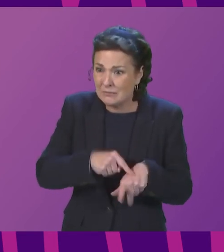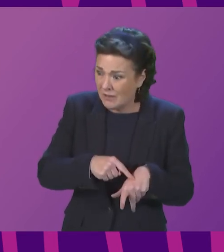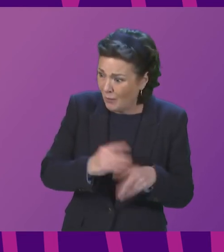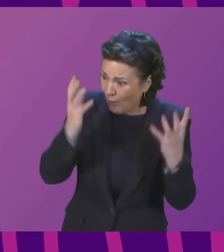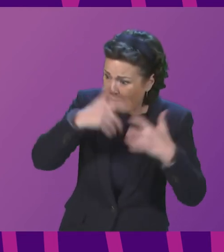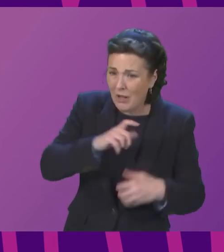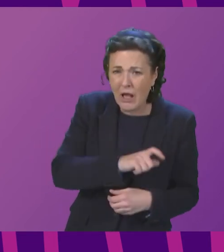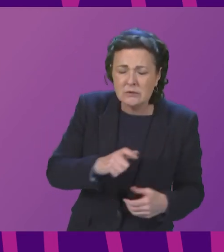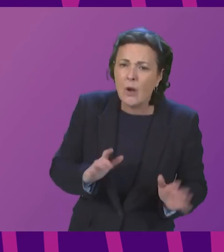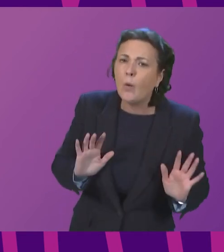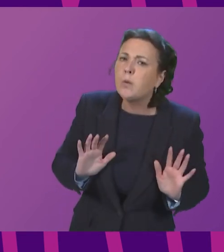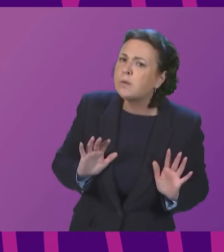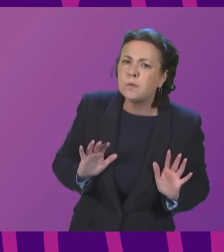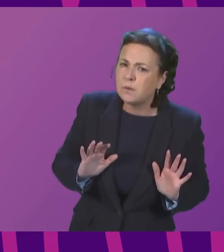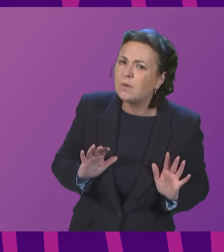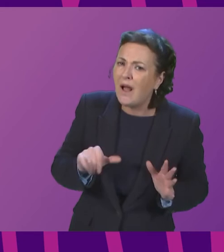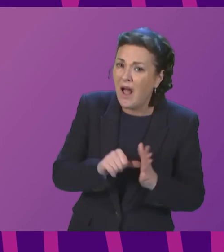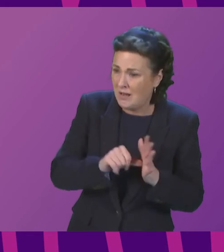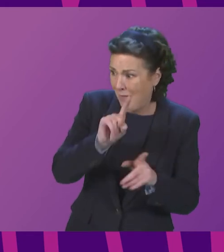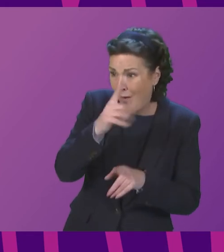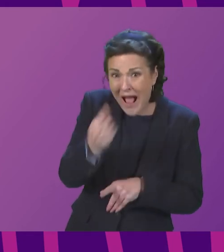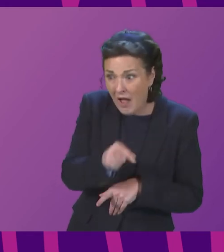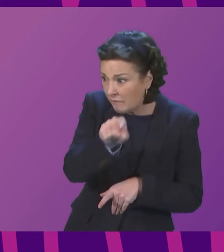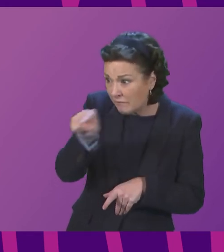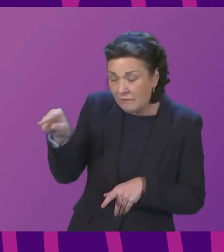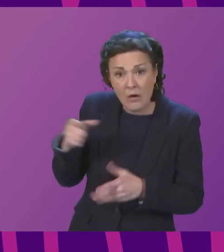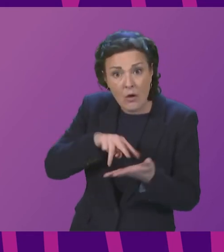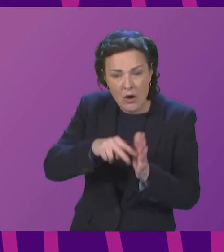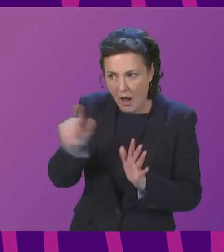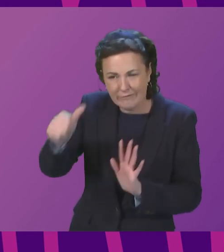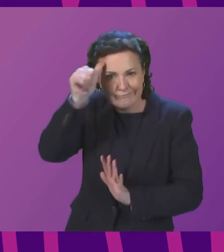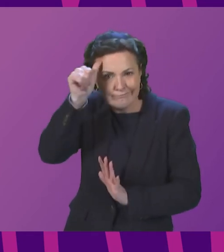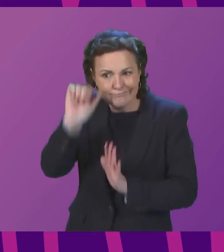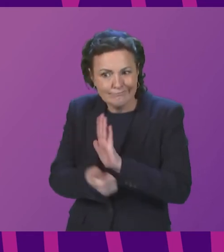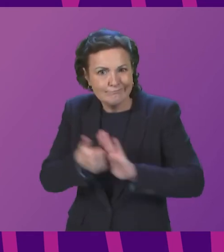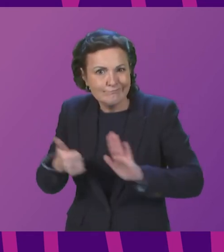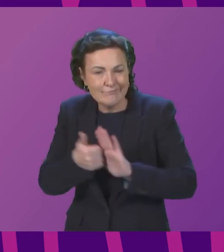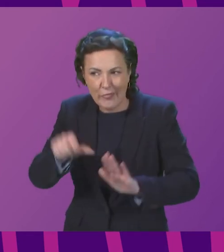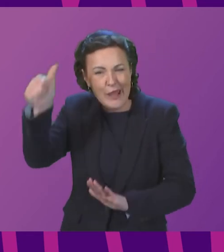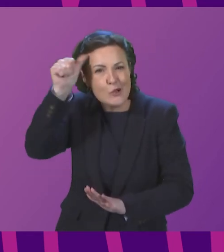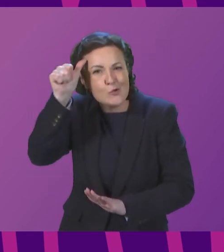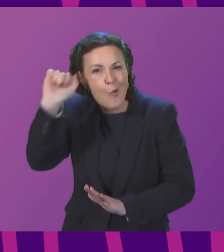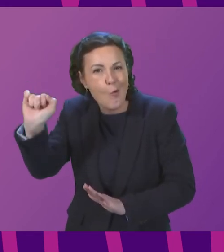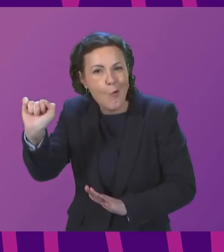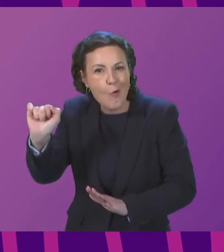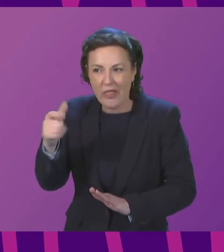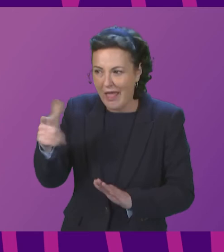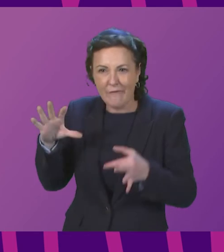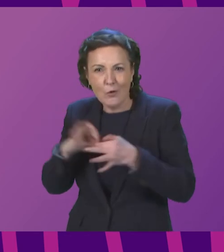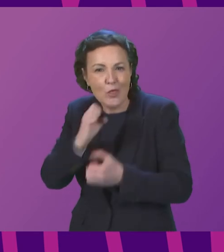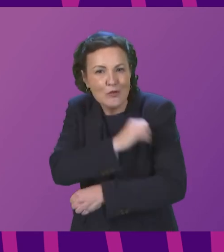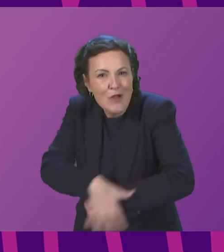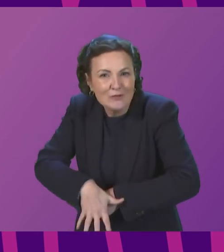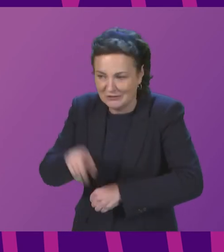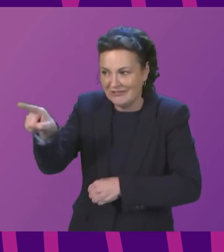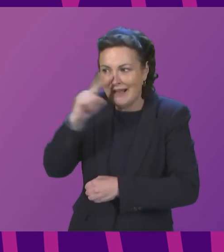of knowledge and experience of how and what takes place with individuals who are suffering. So to have their input